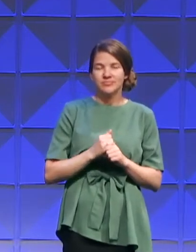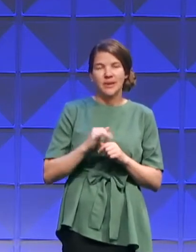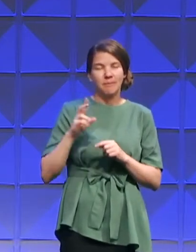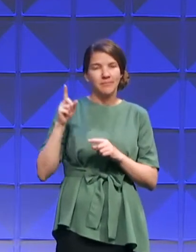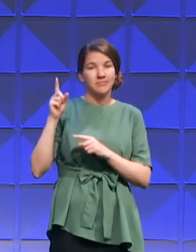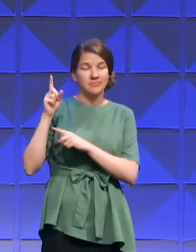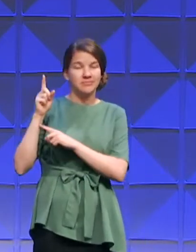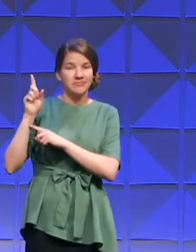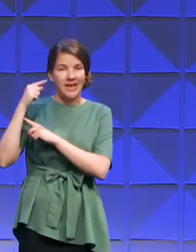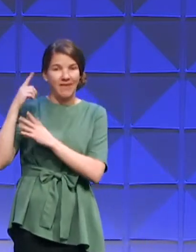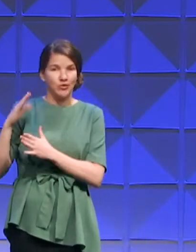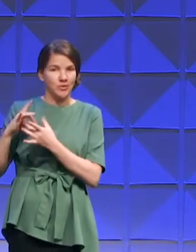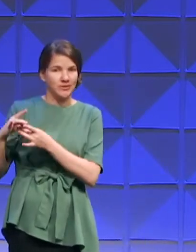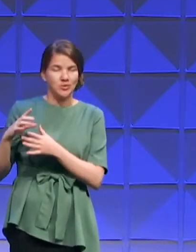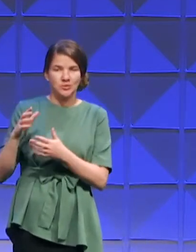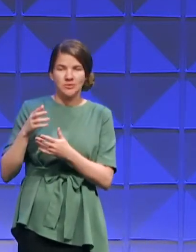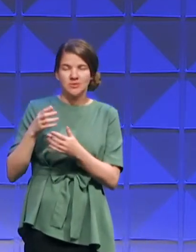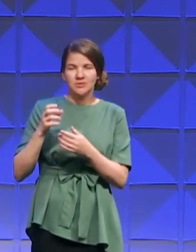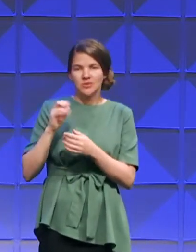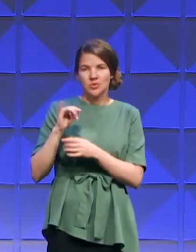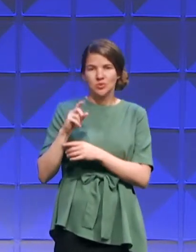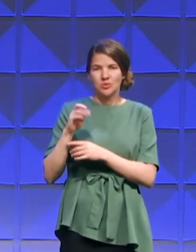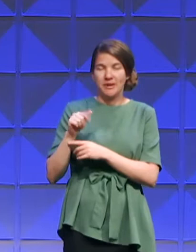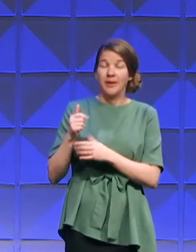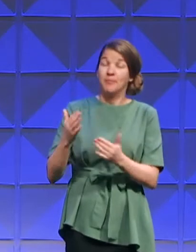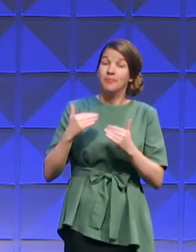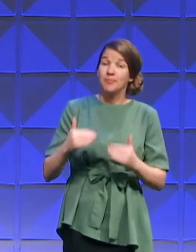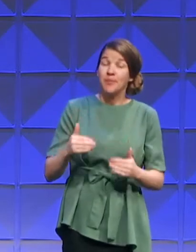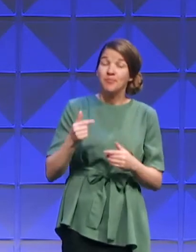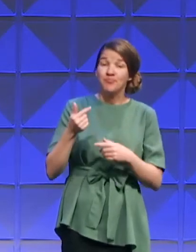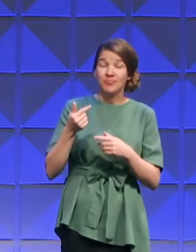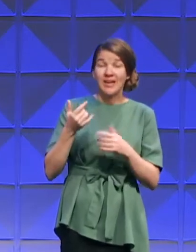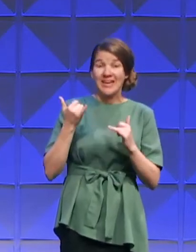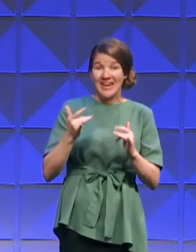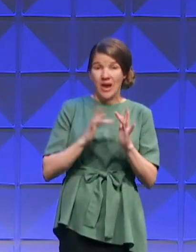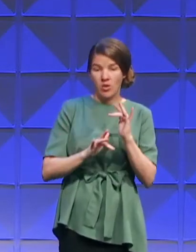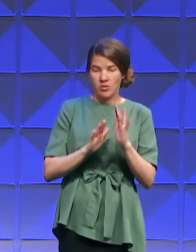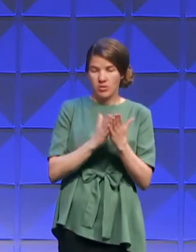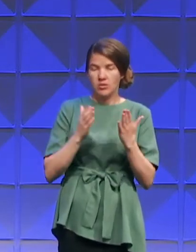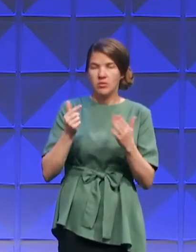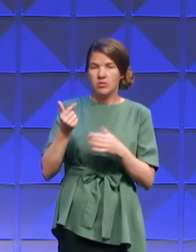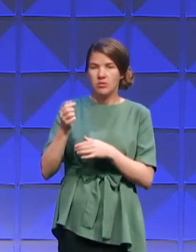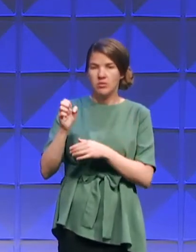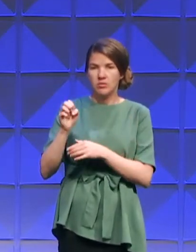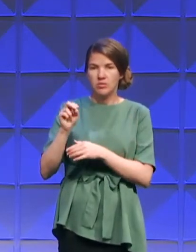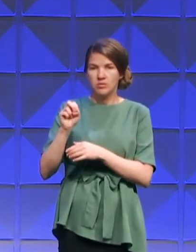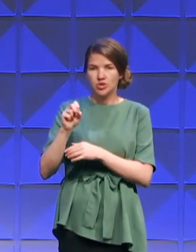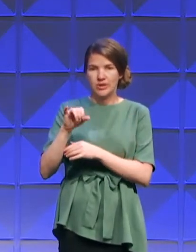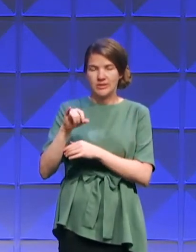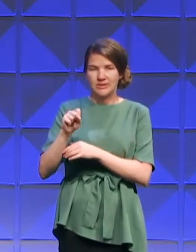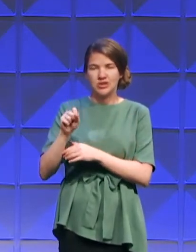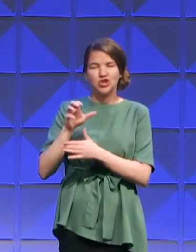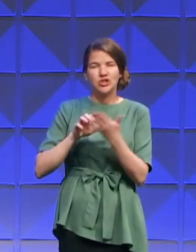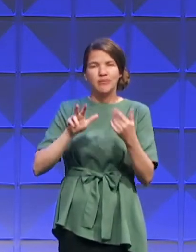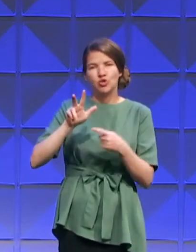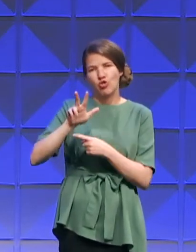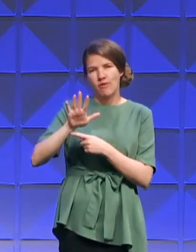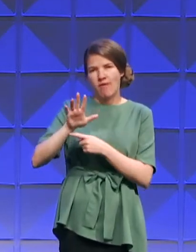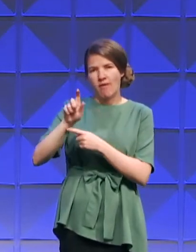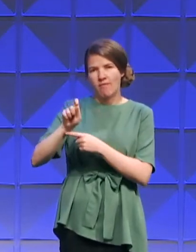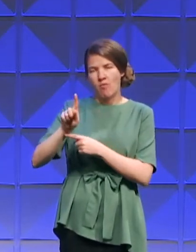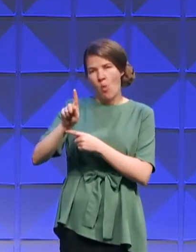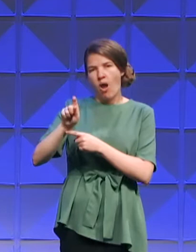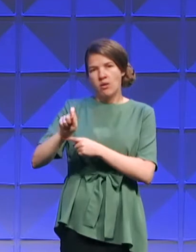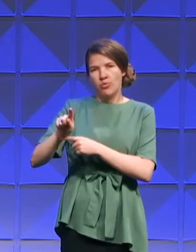I'm taking us this morning to Genesis chapter 35, verse 1 through 3, and then